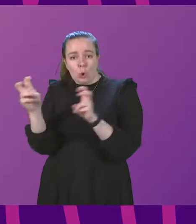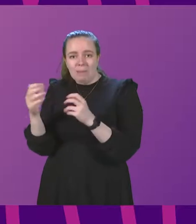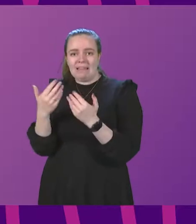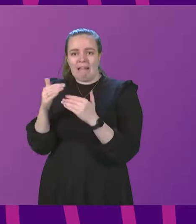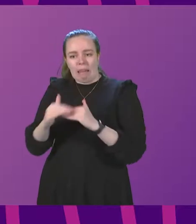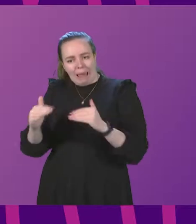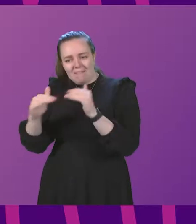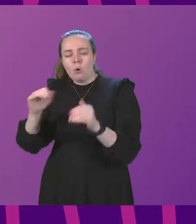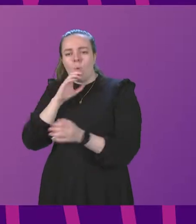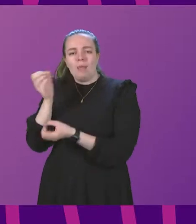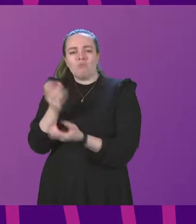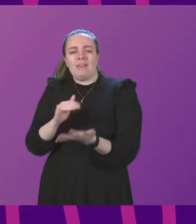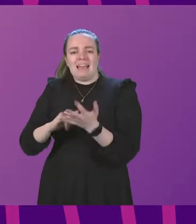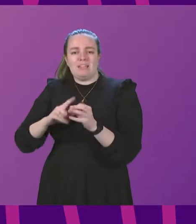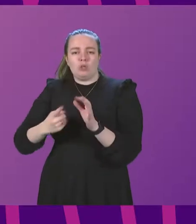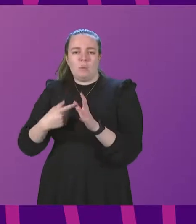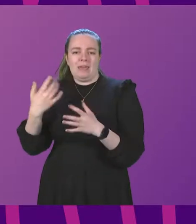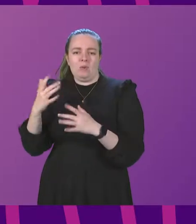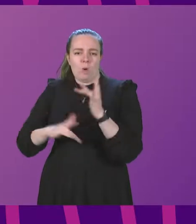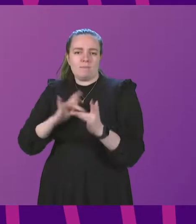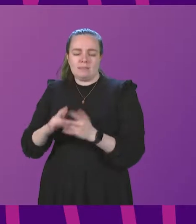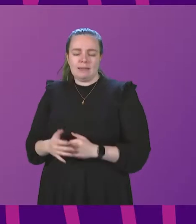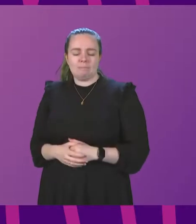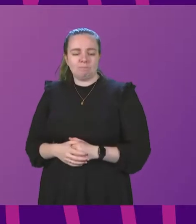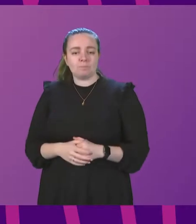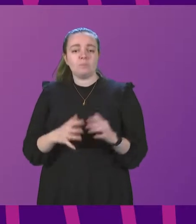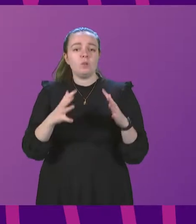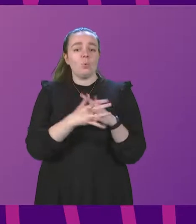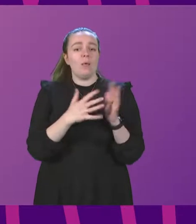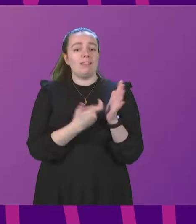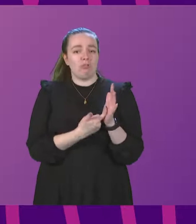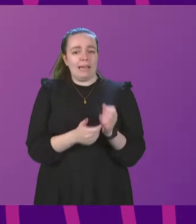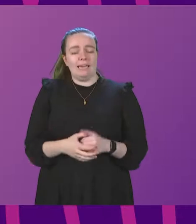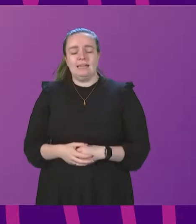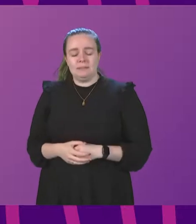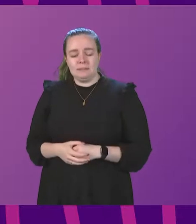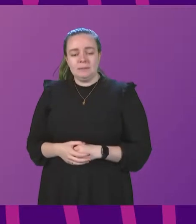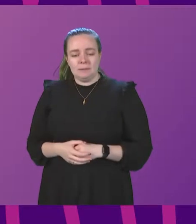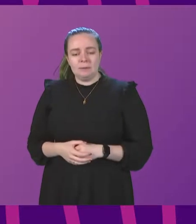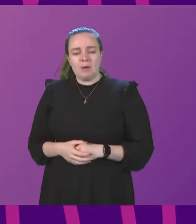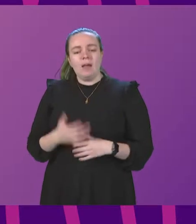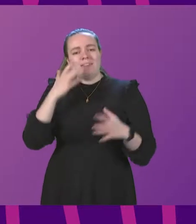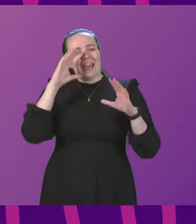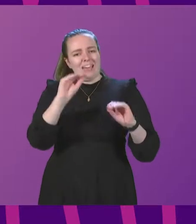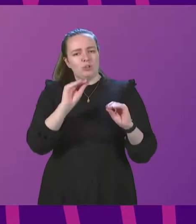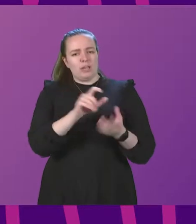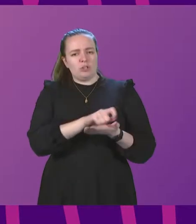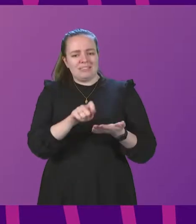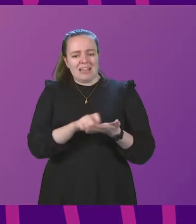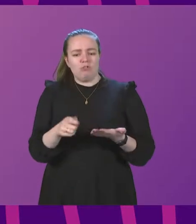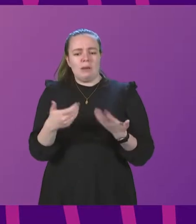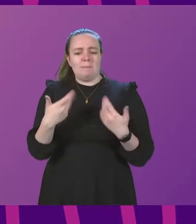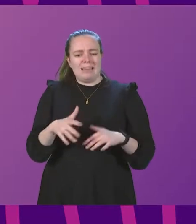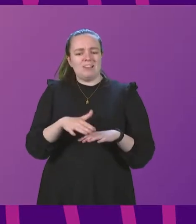will be provided on the SQA website. Willie Rennie to be followed by Bob Doris. The Education Secretary has been slow